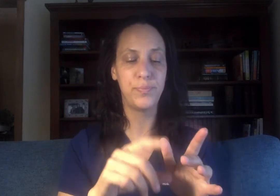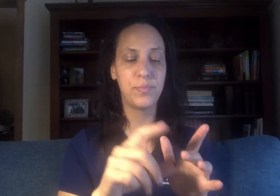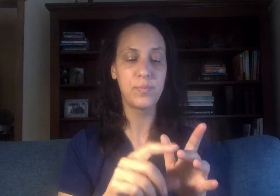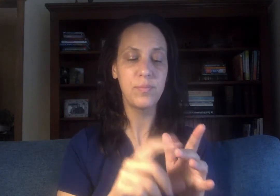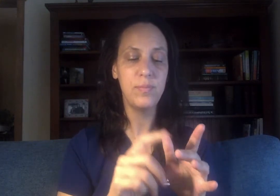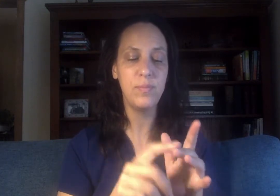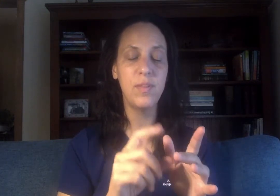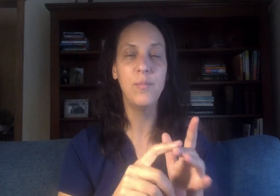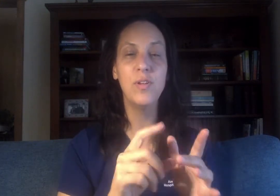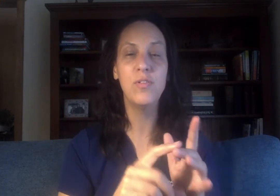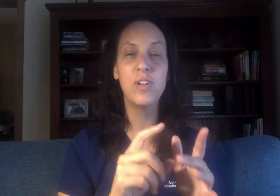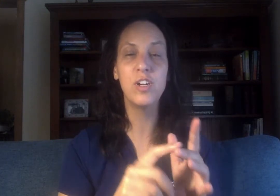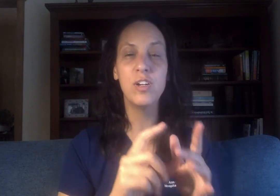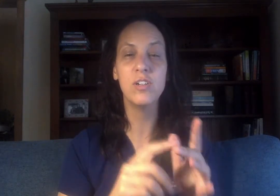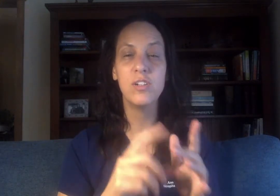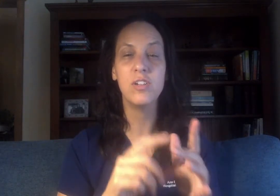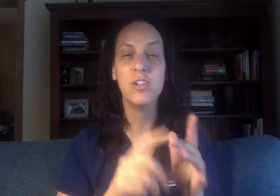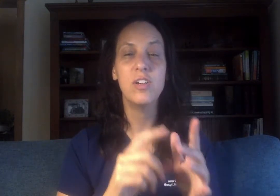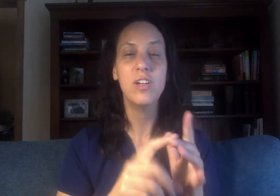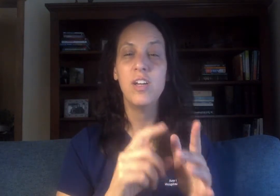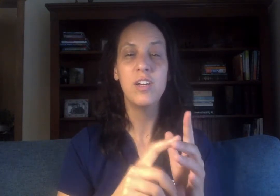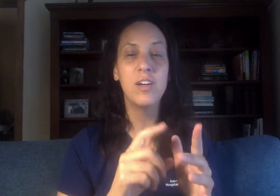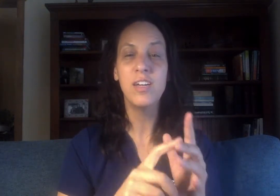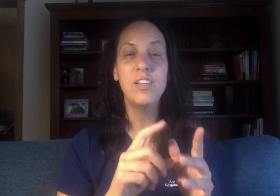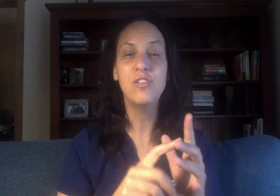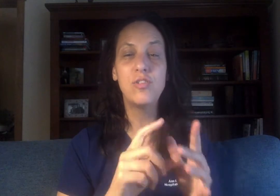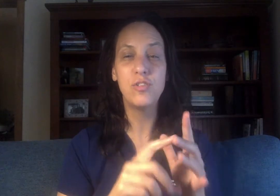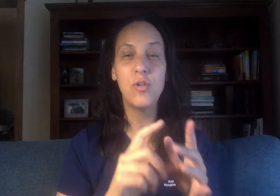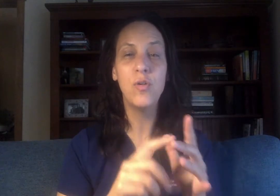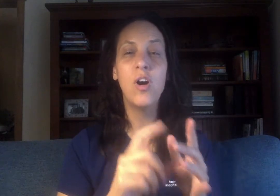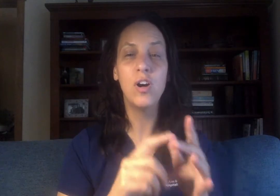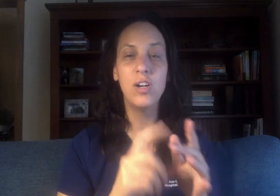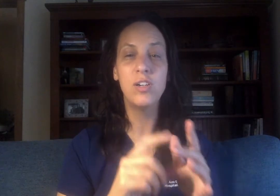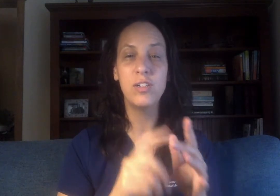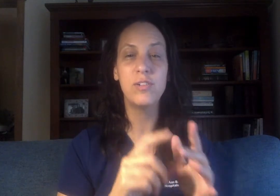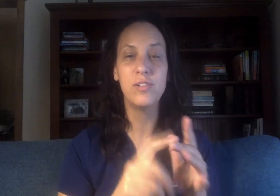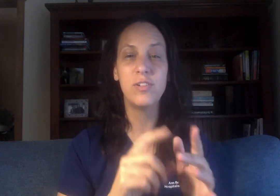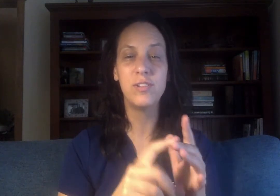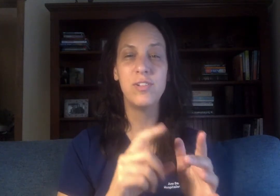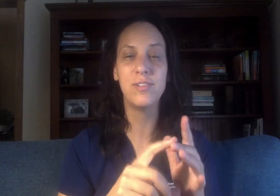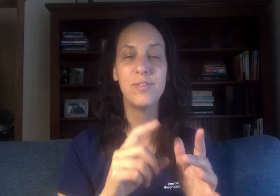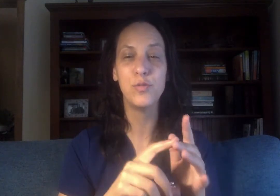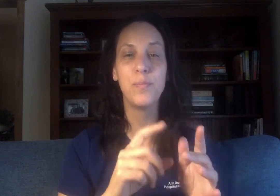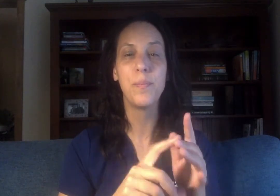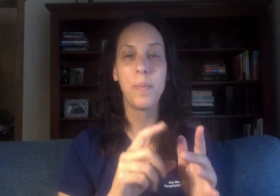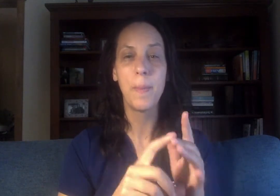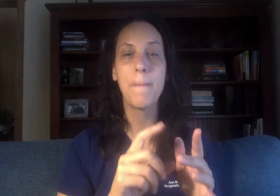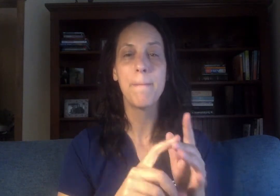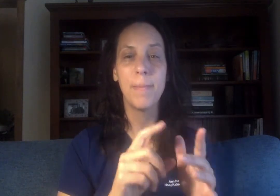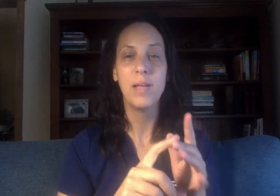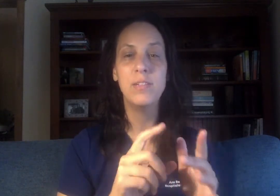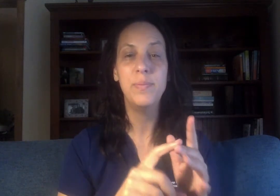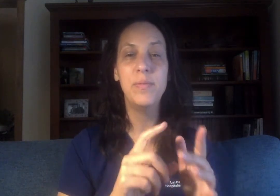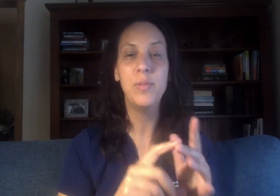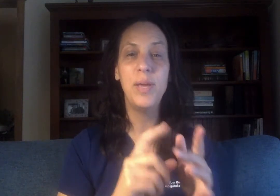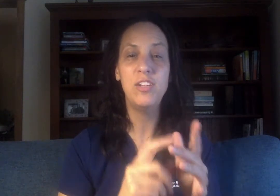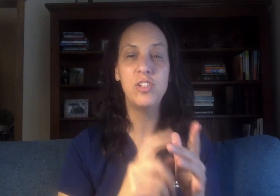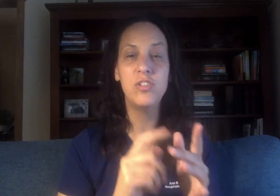Middle finger. It's so hard. To be with patients